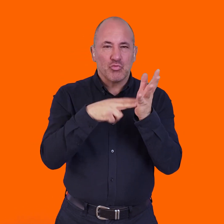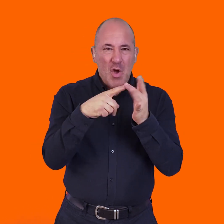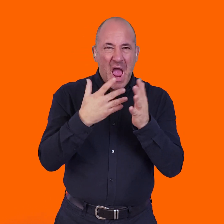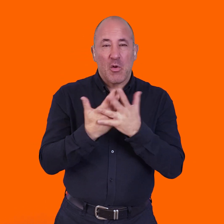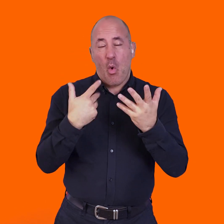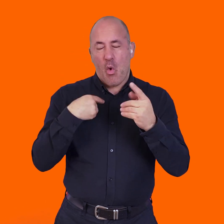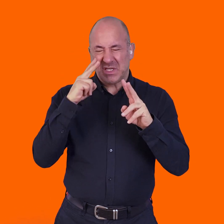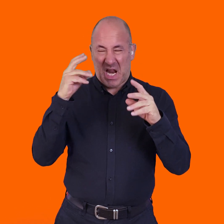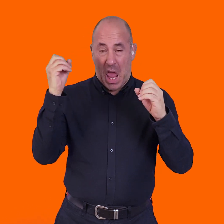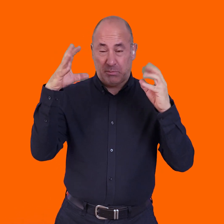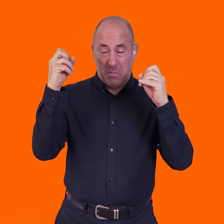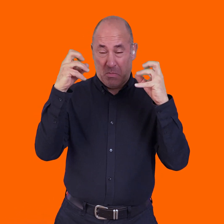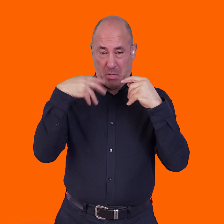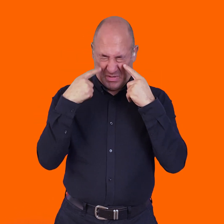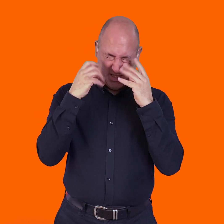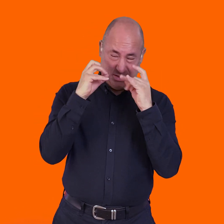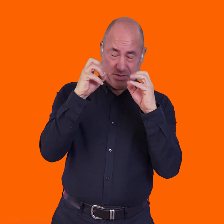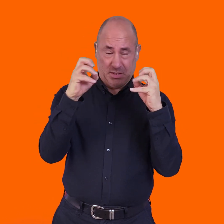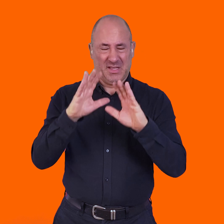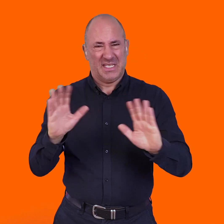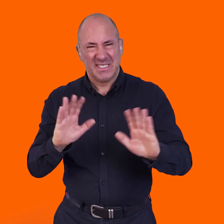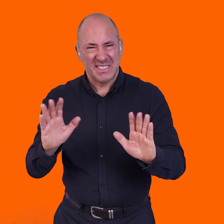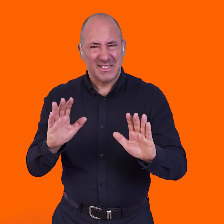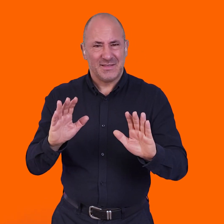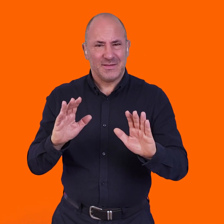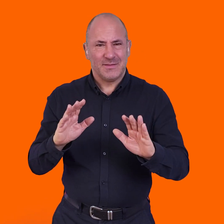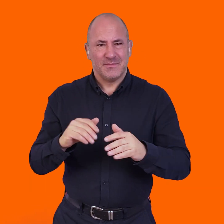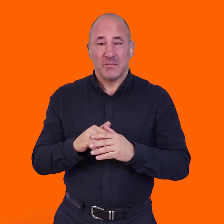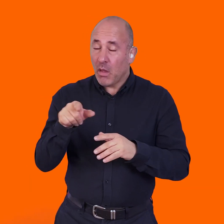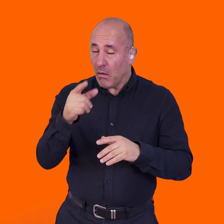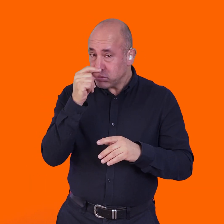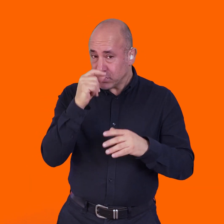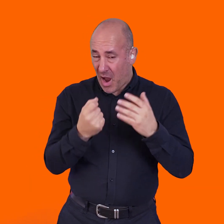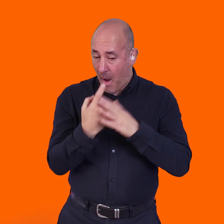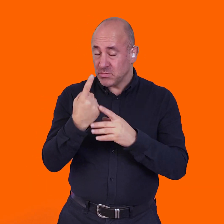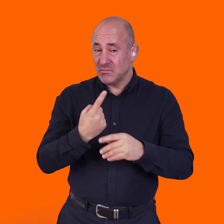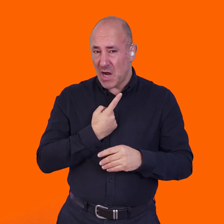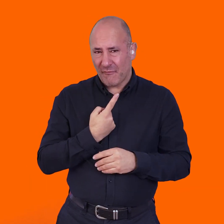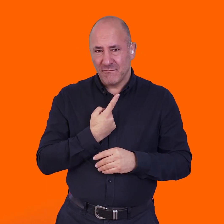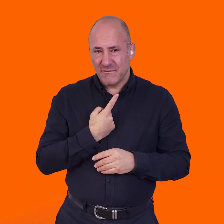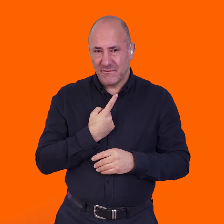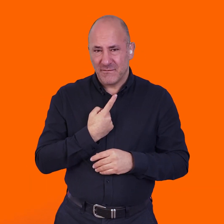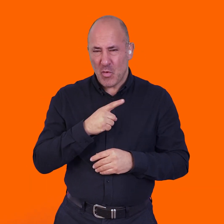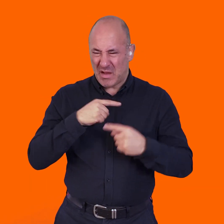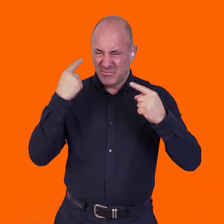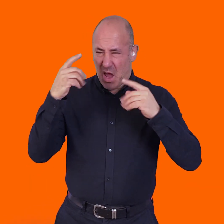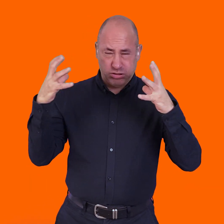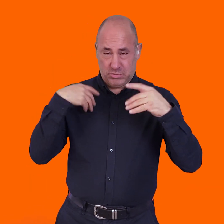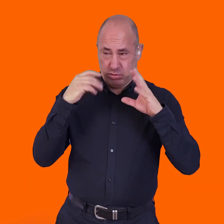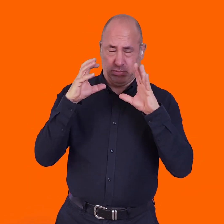feel, I might get a migraine, I might start seeing loads of flashing lights, which is something that can happen to me when sounds